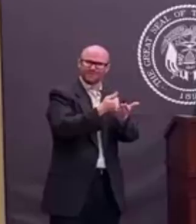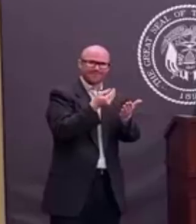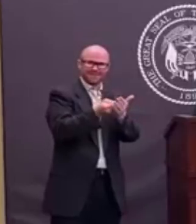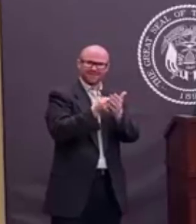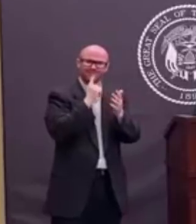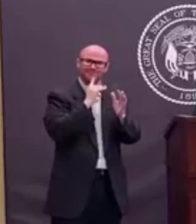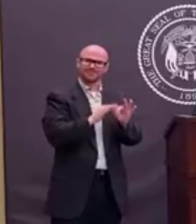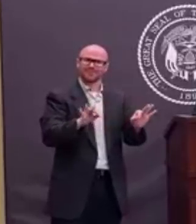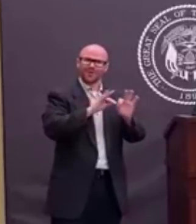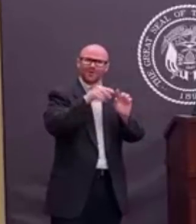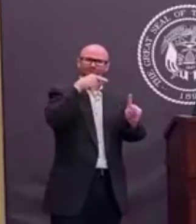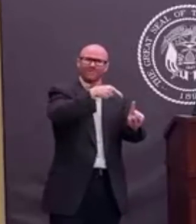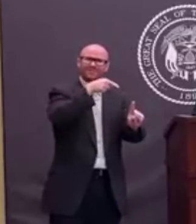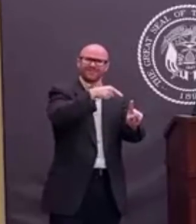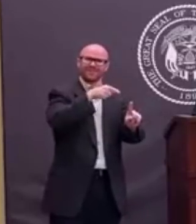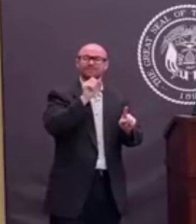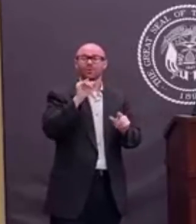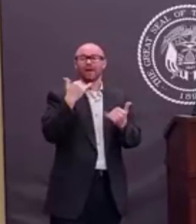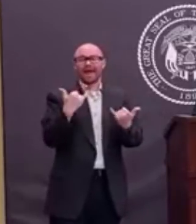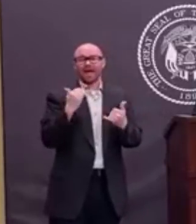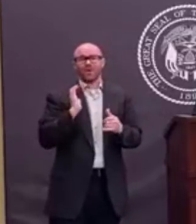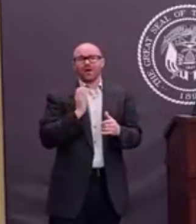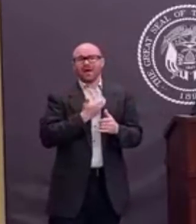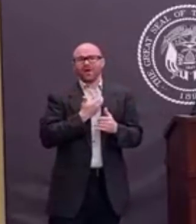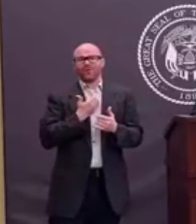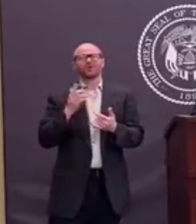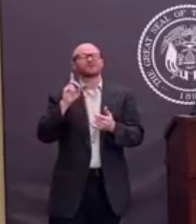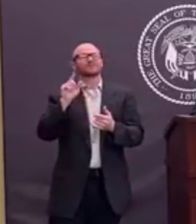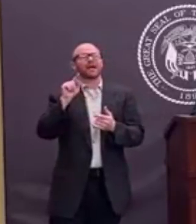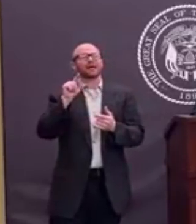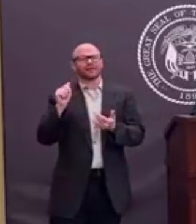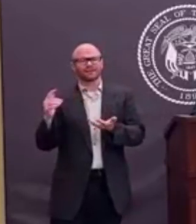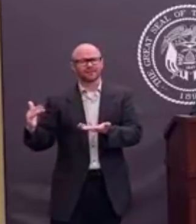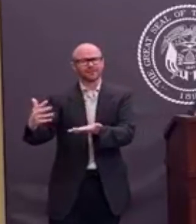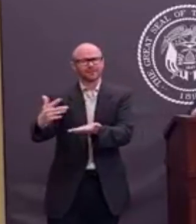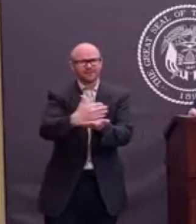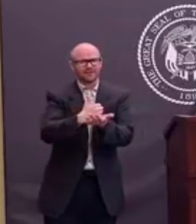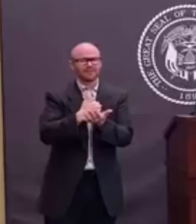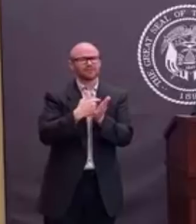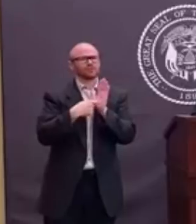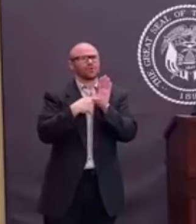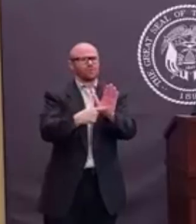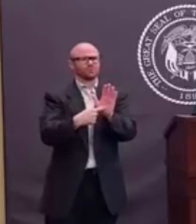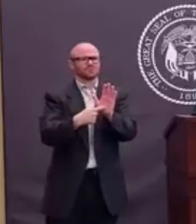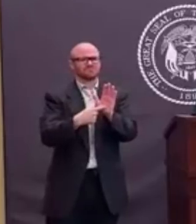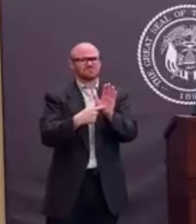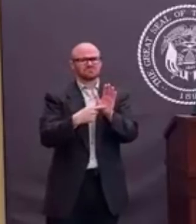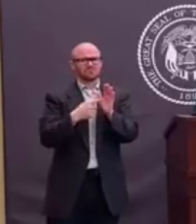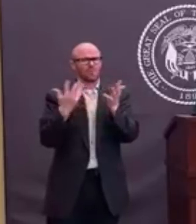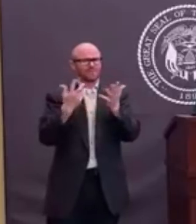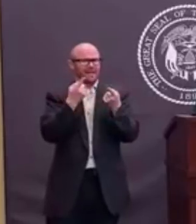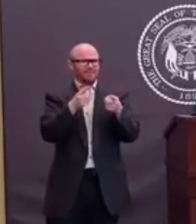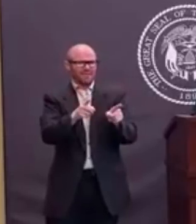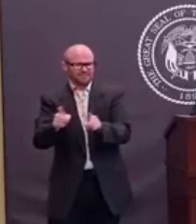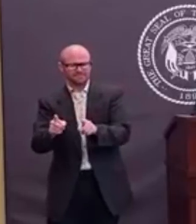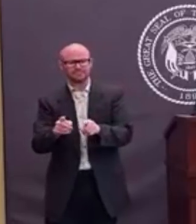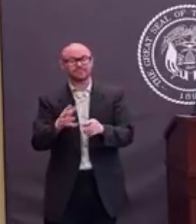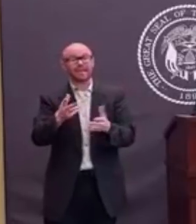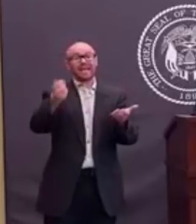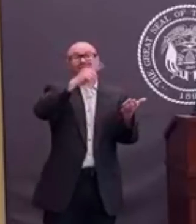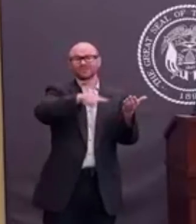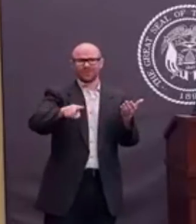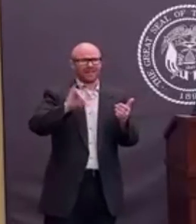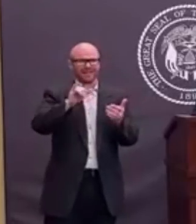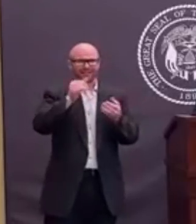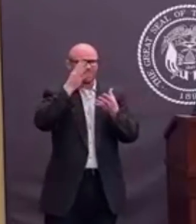we're trying to find a way. And I think the data shows, which is what's informing us today. And we'll see in a week from now what has changed